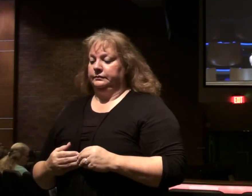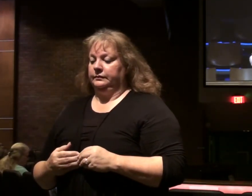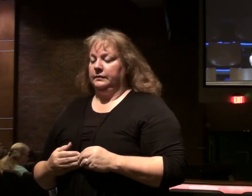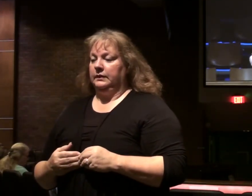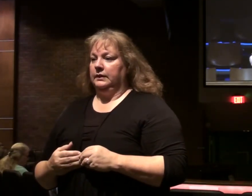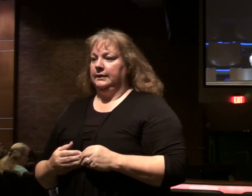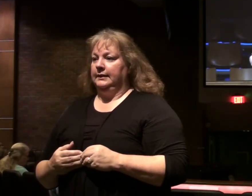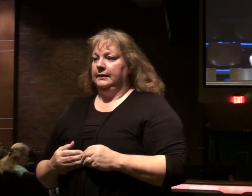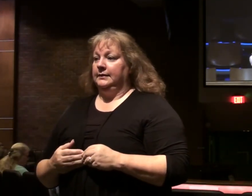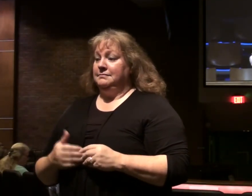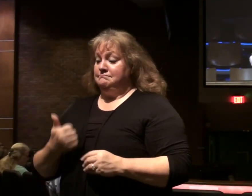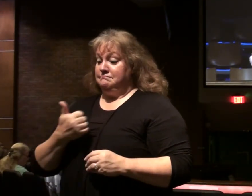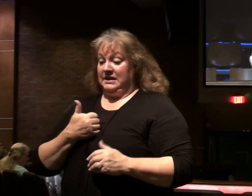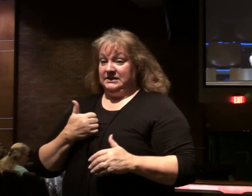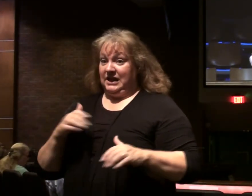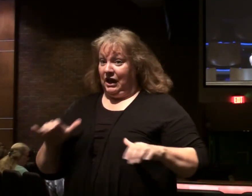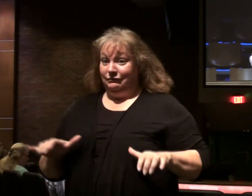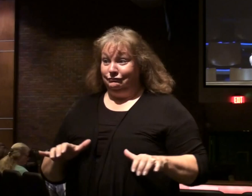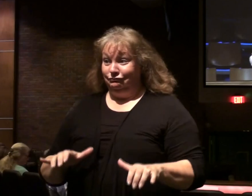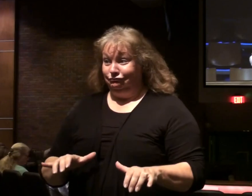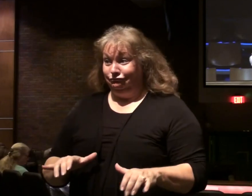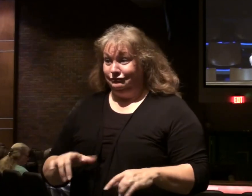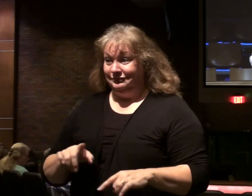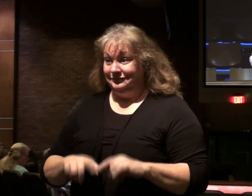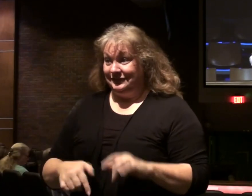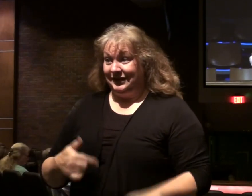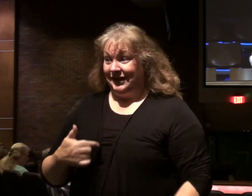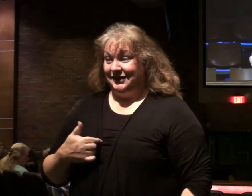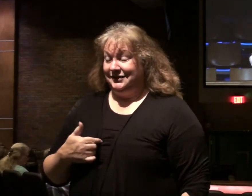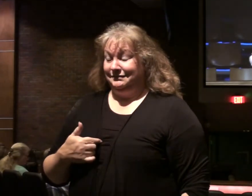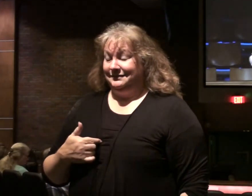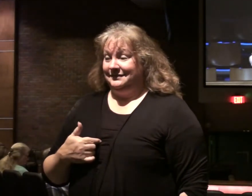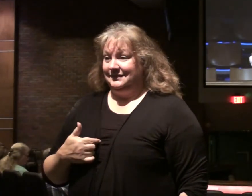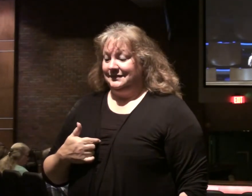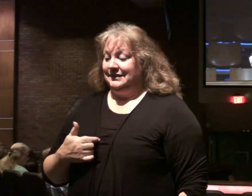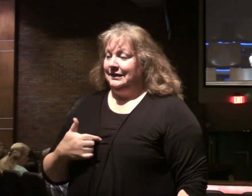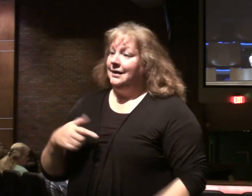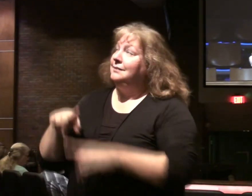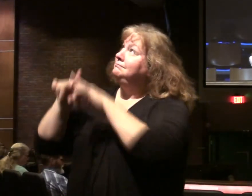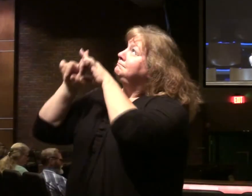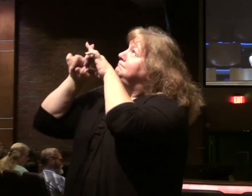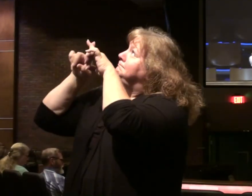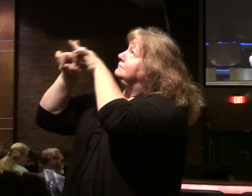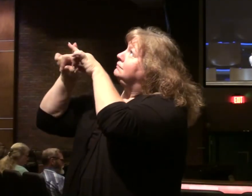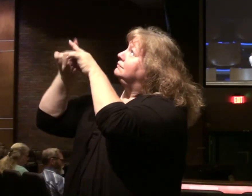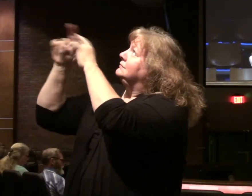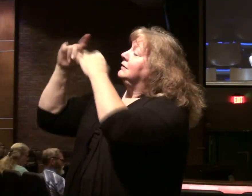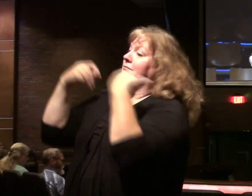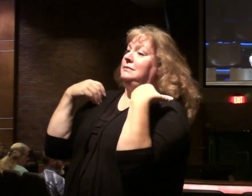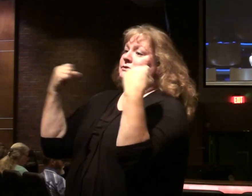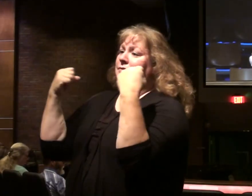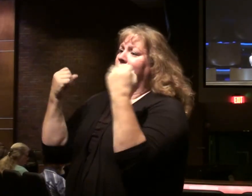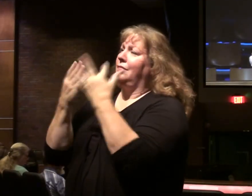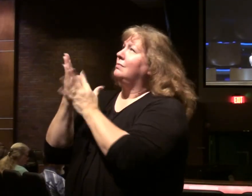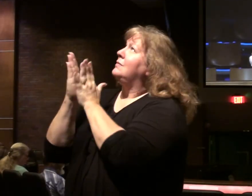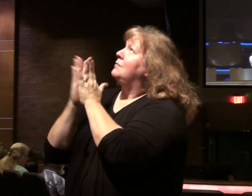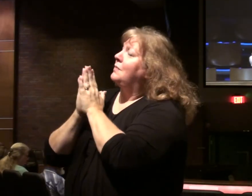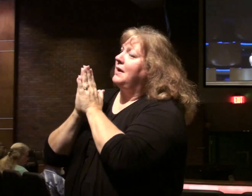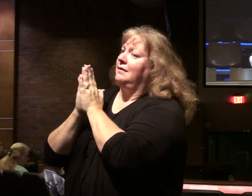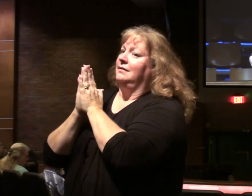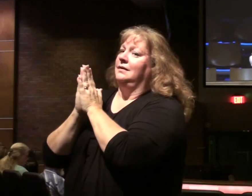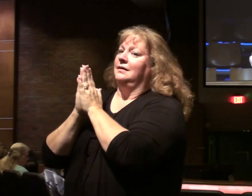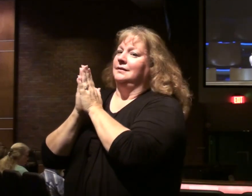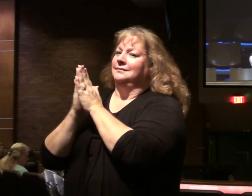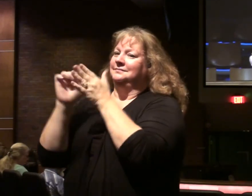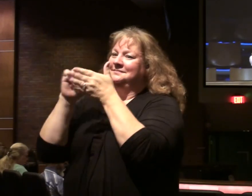And we can't do this on our own. We need to be relying on the Lord's strength to do this in prayer. As the verses we're proceeding